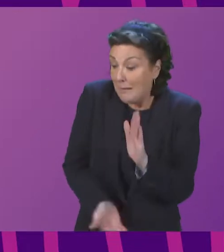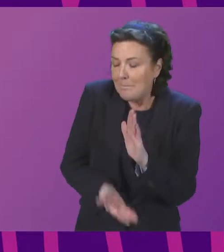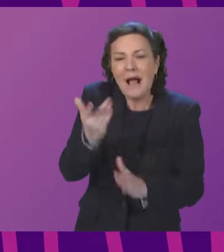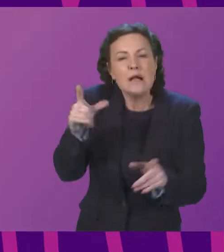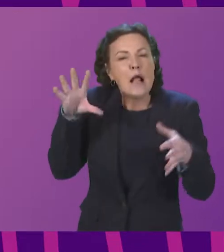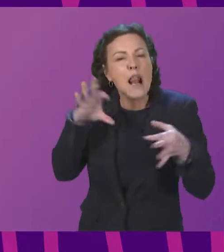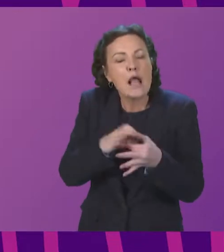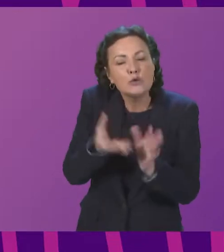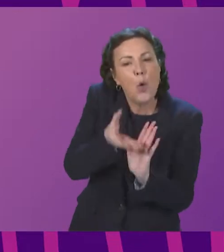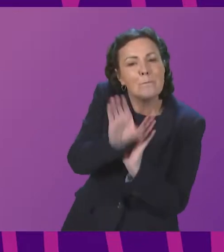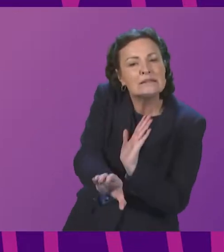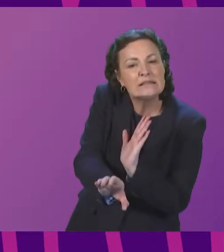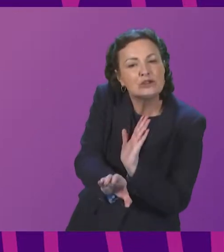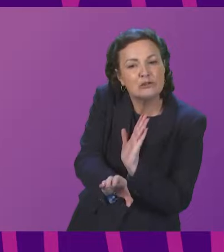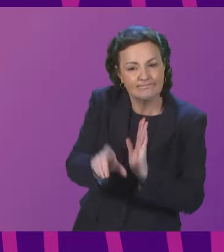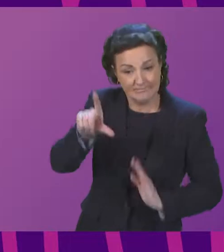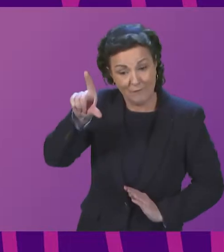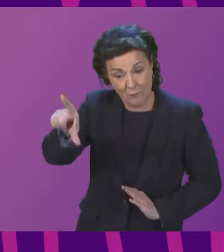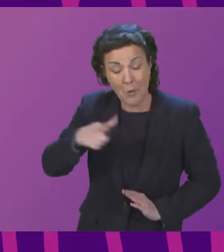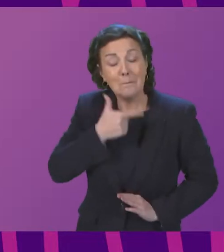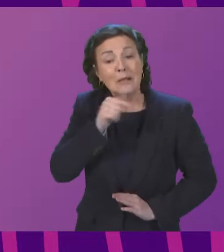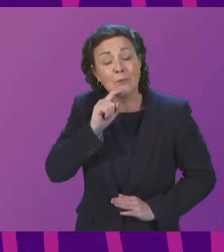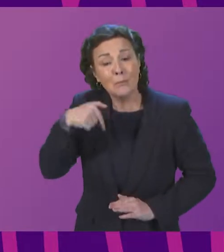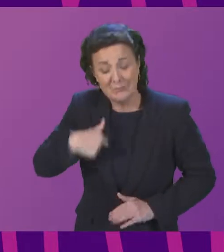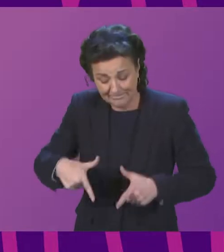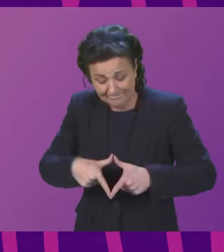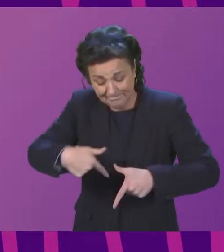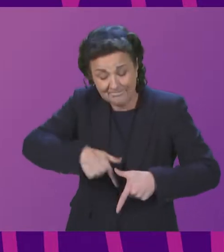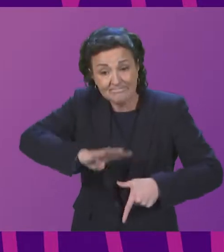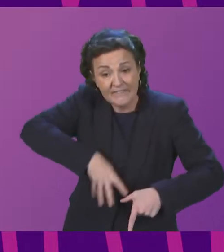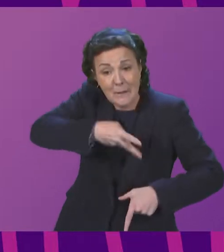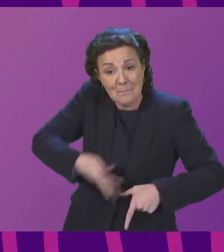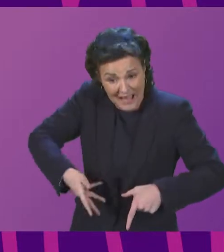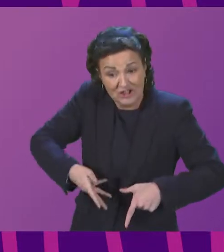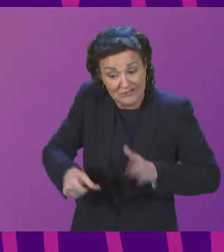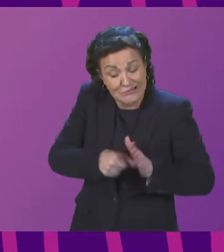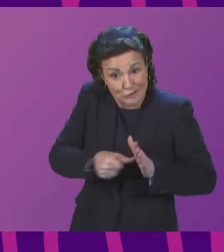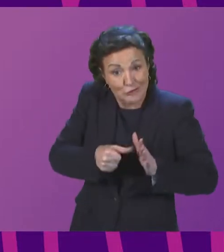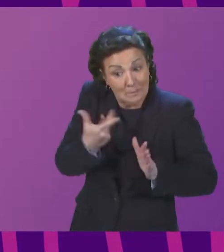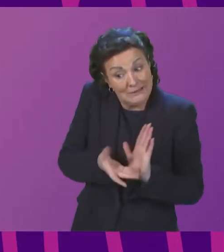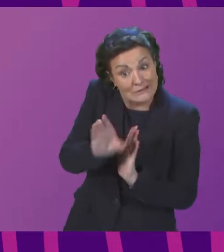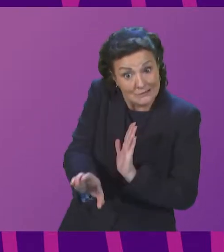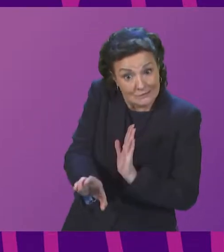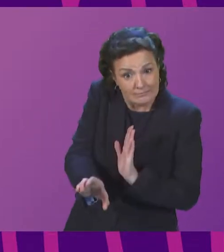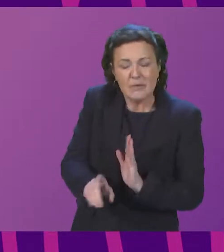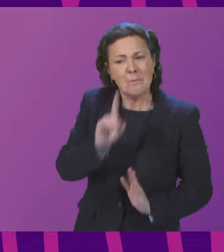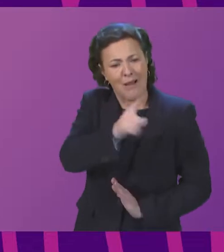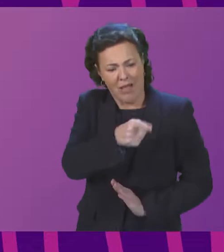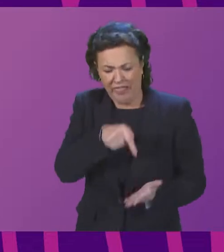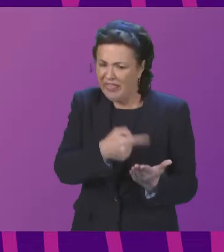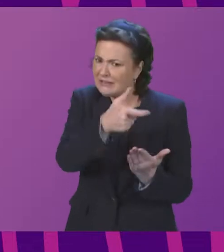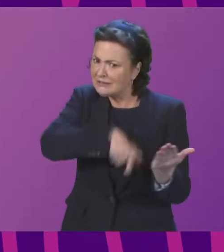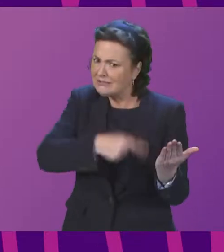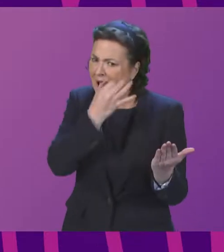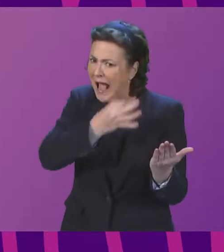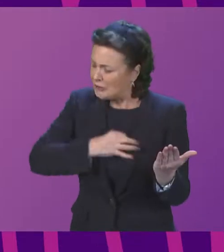compensation for the transvisual mesh surgery. However, it calls on us to suspend the use while